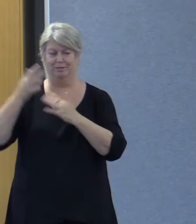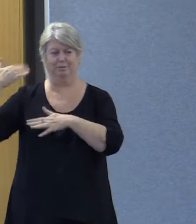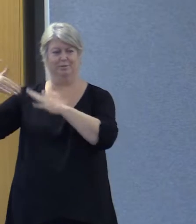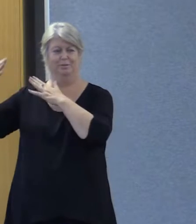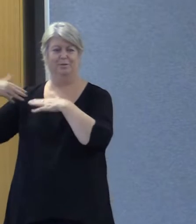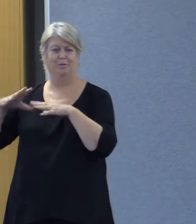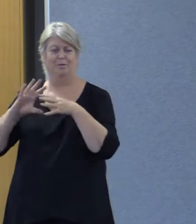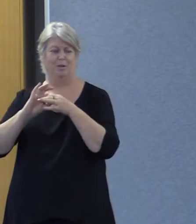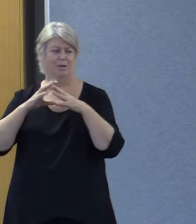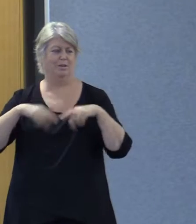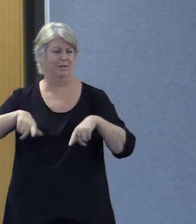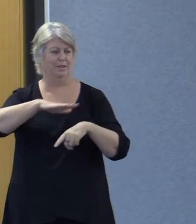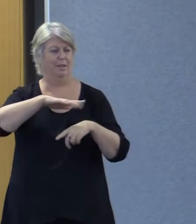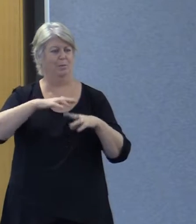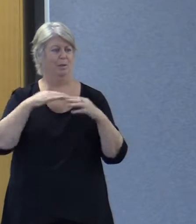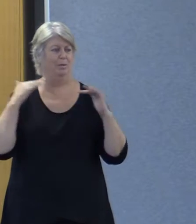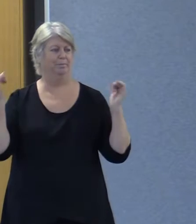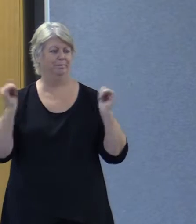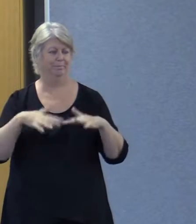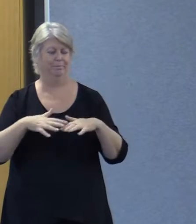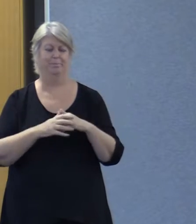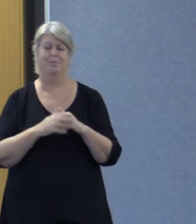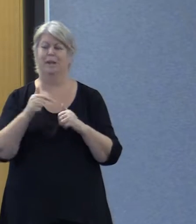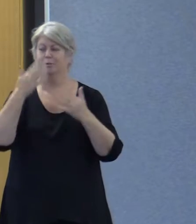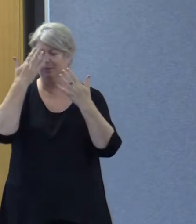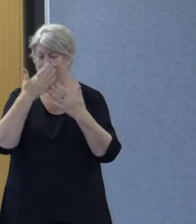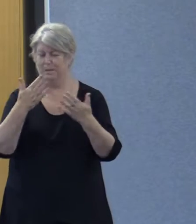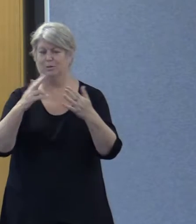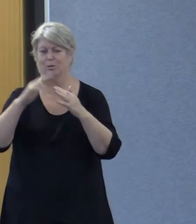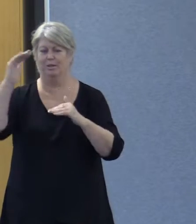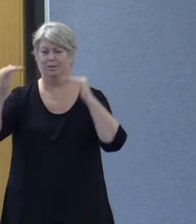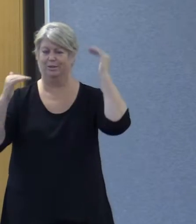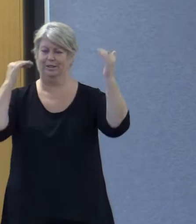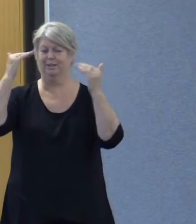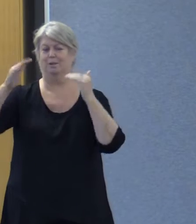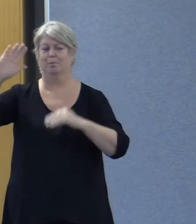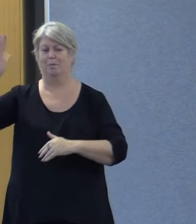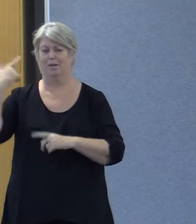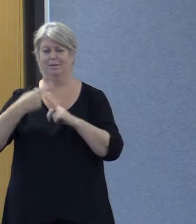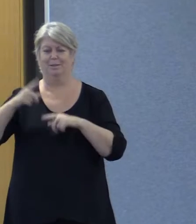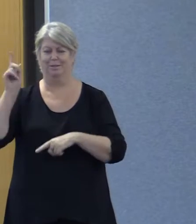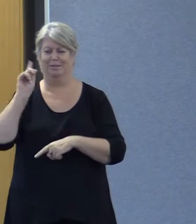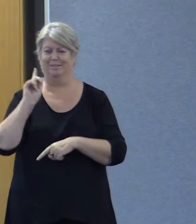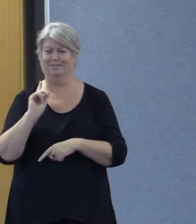owners on the land of which we're gathered here today and to pay my respects to elders past and present.